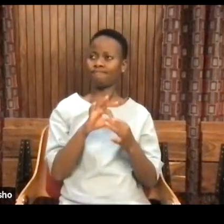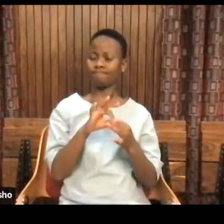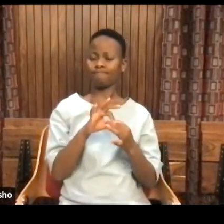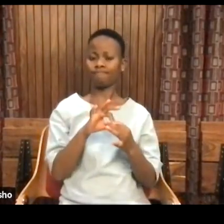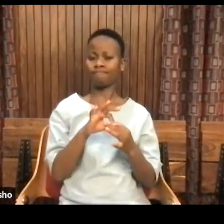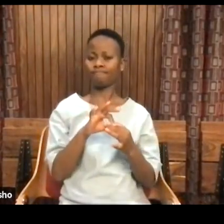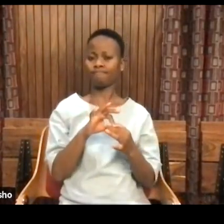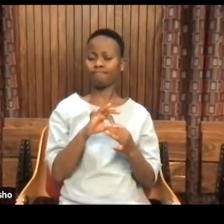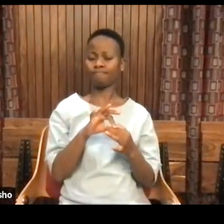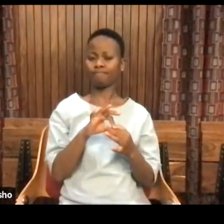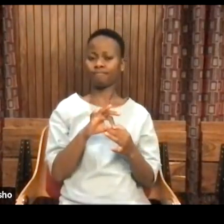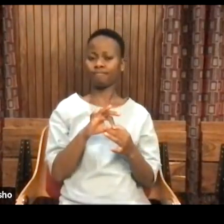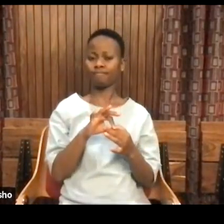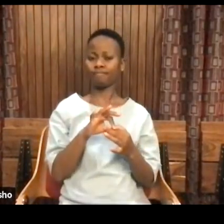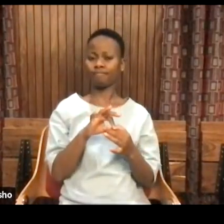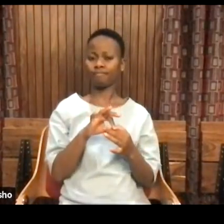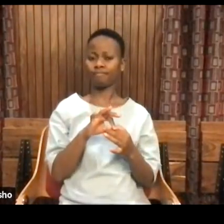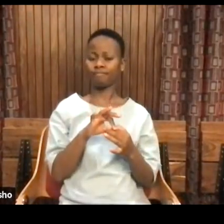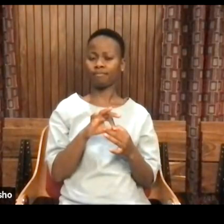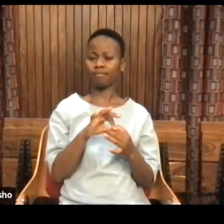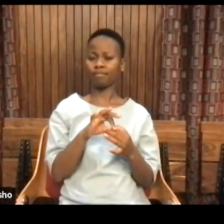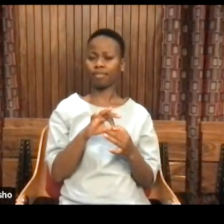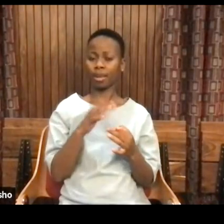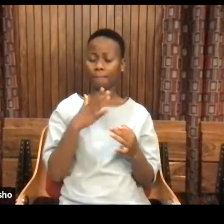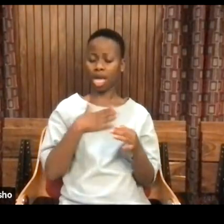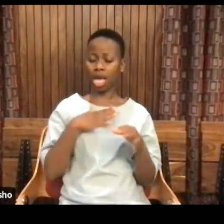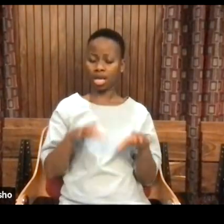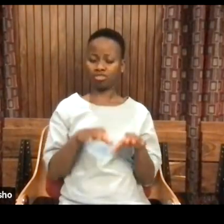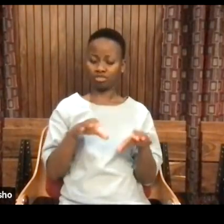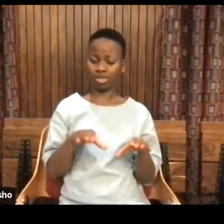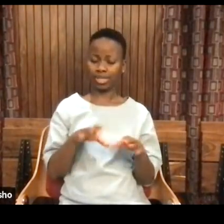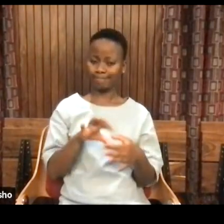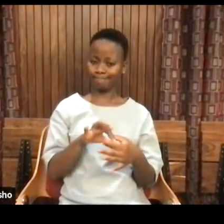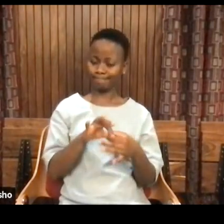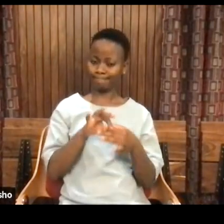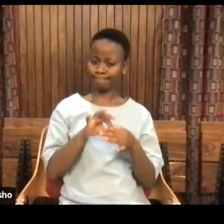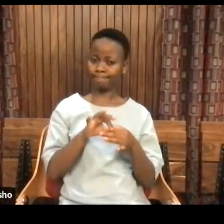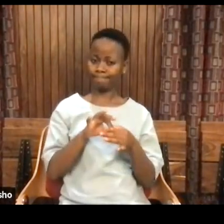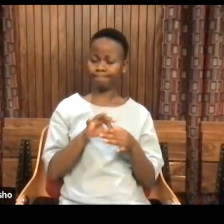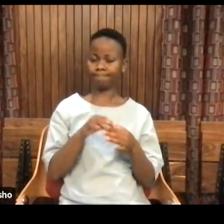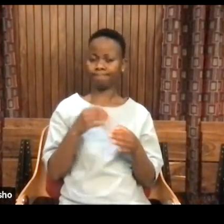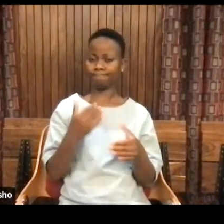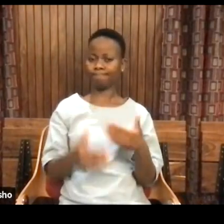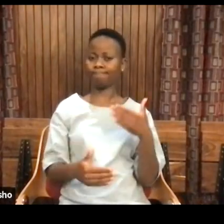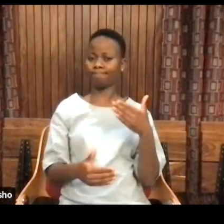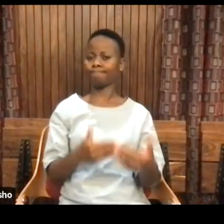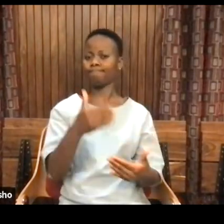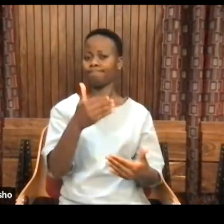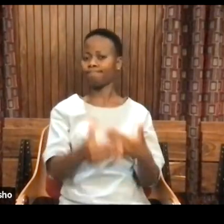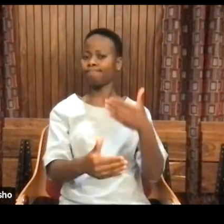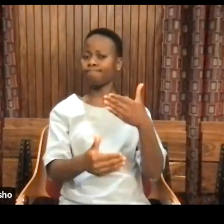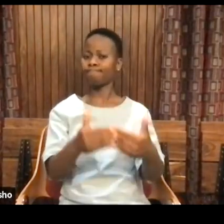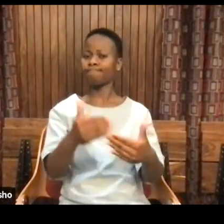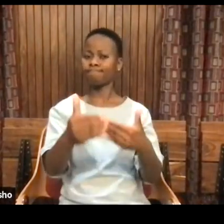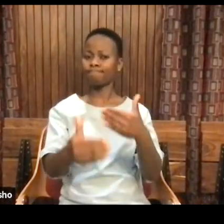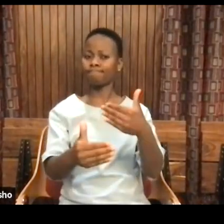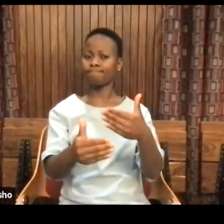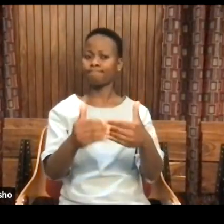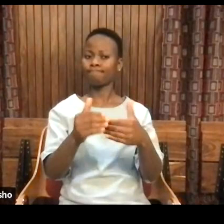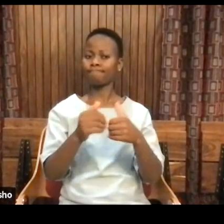actually animate our actions in such a way that we could ultimately,